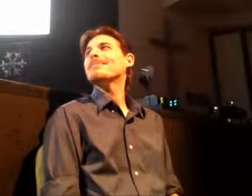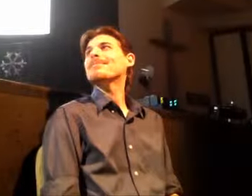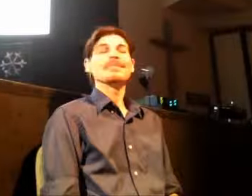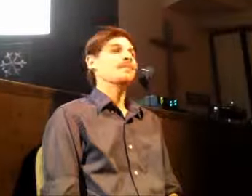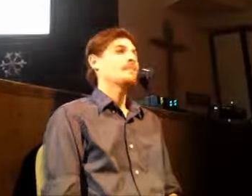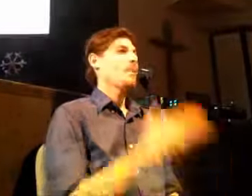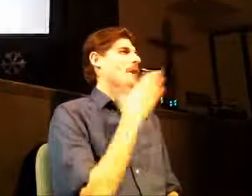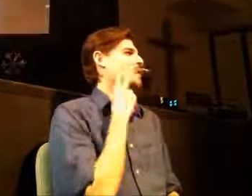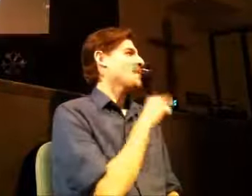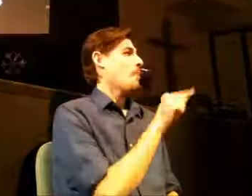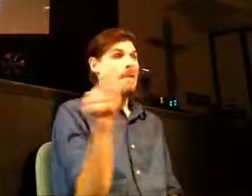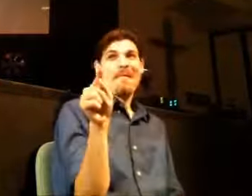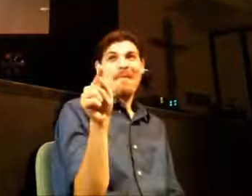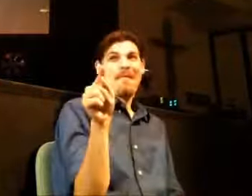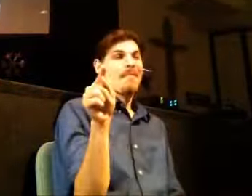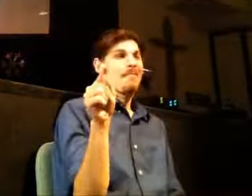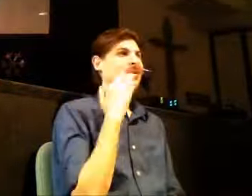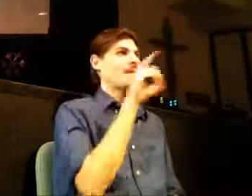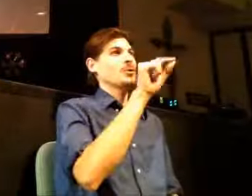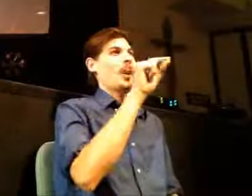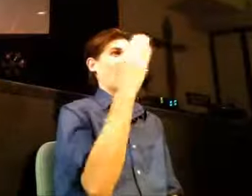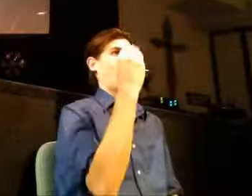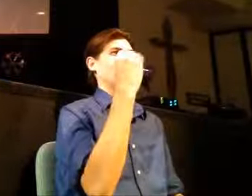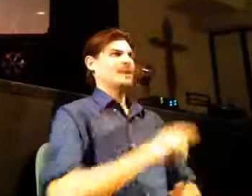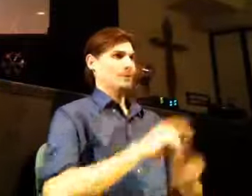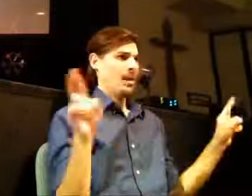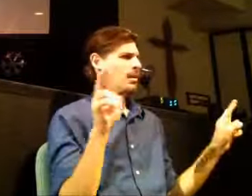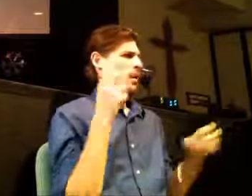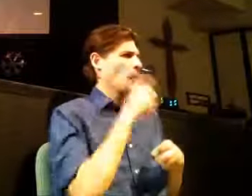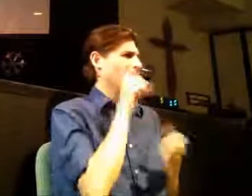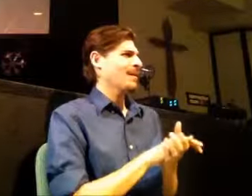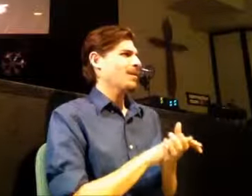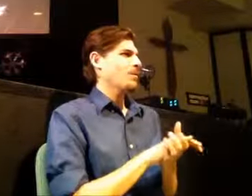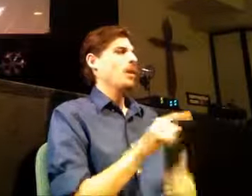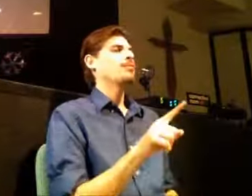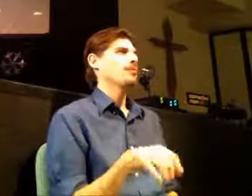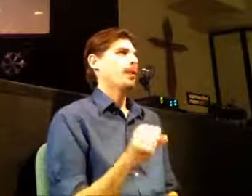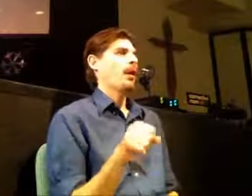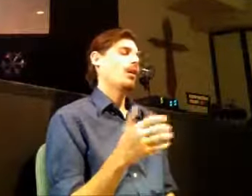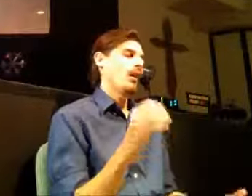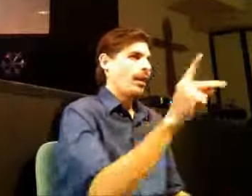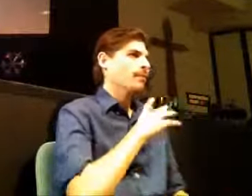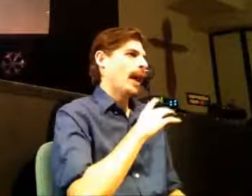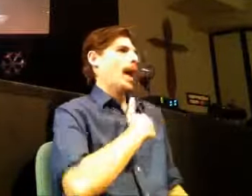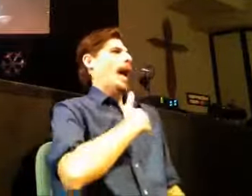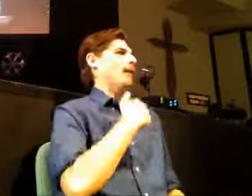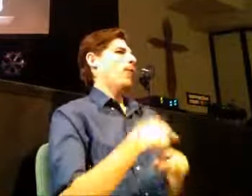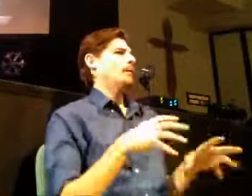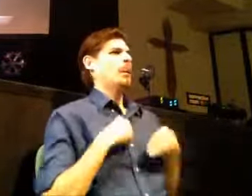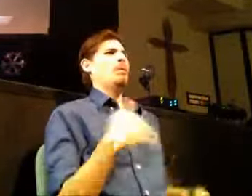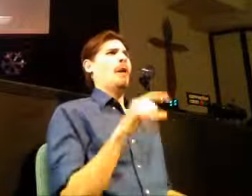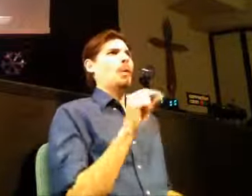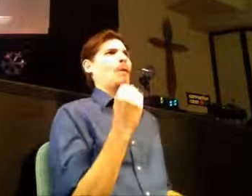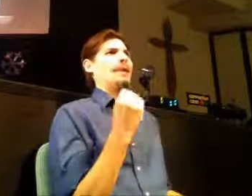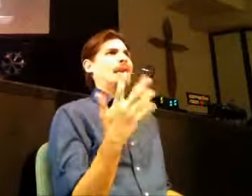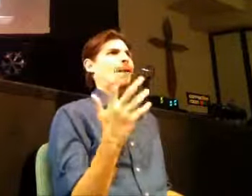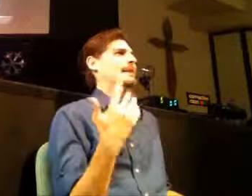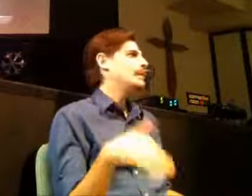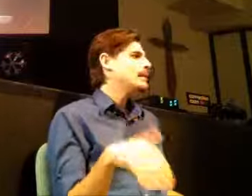good to see you all we're about ready to 2014 that's hard to believe is it okay maybe not for you but it seems like 2014 is the hardest I can't believe it's uh it's already here um years and years